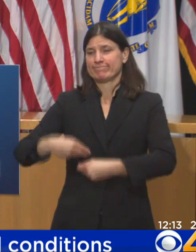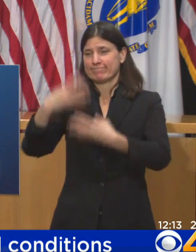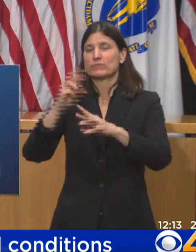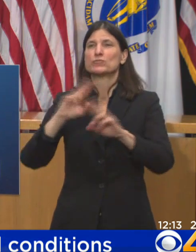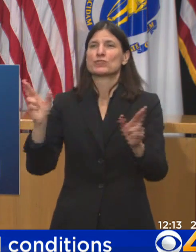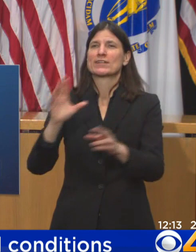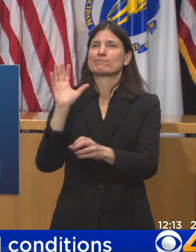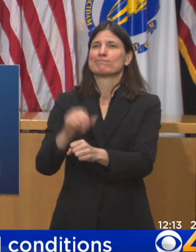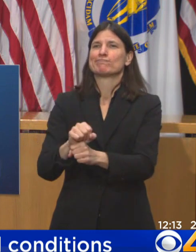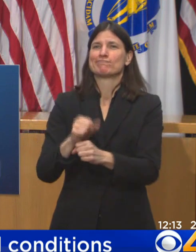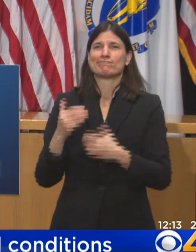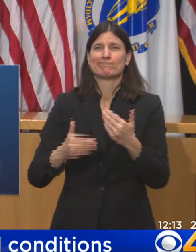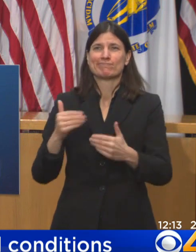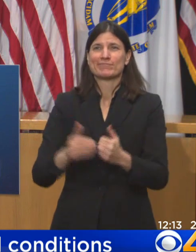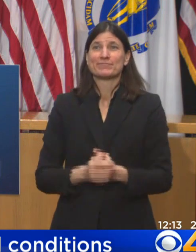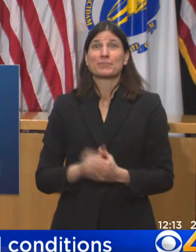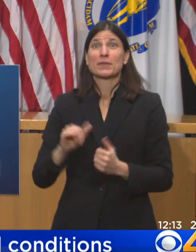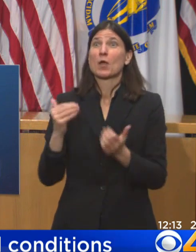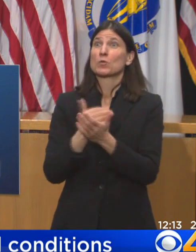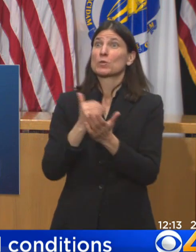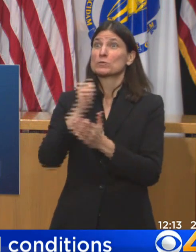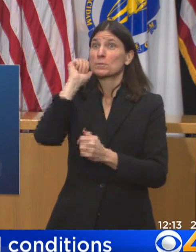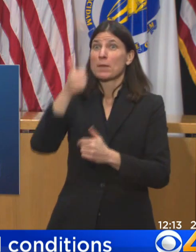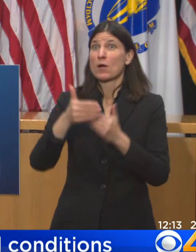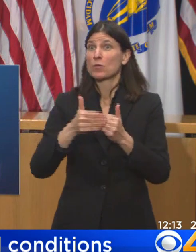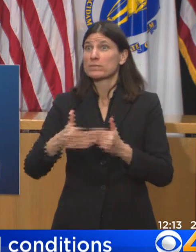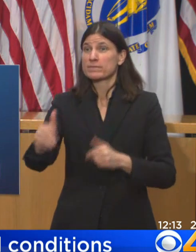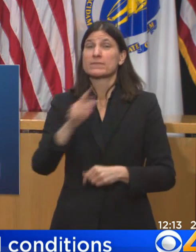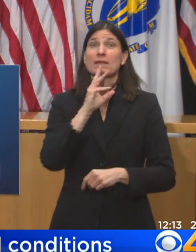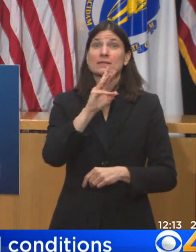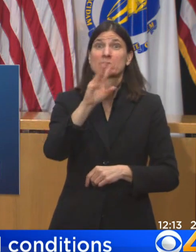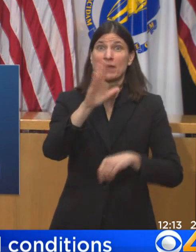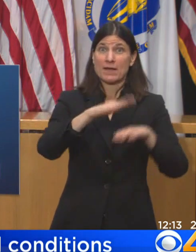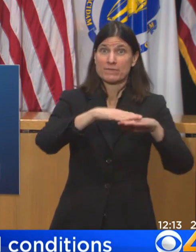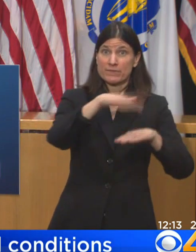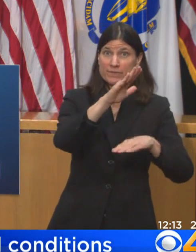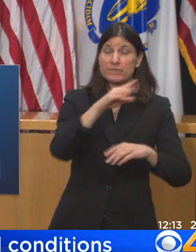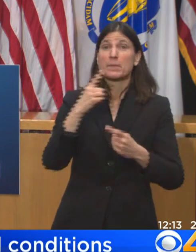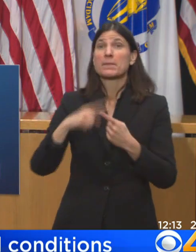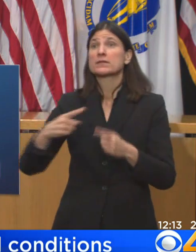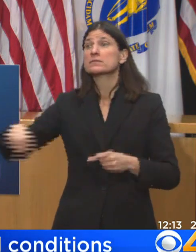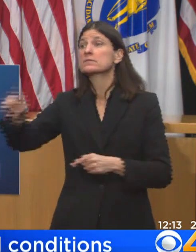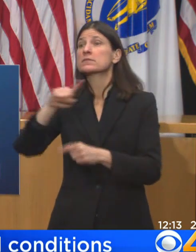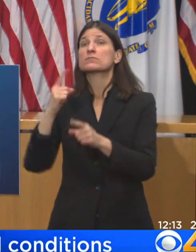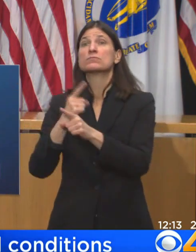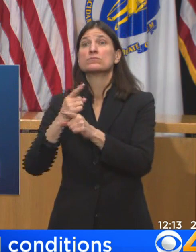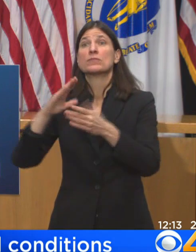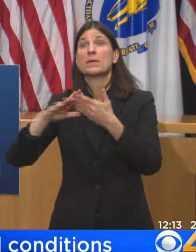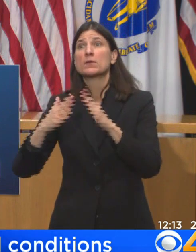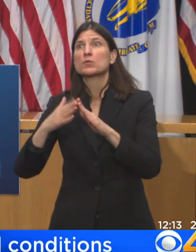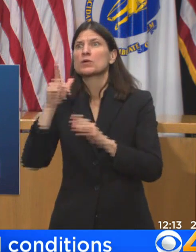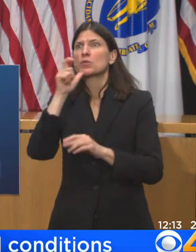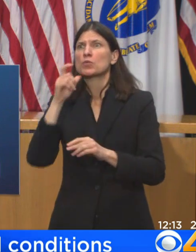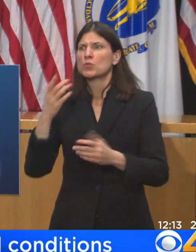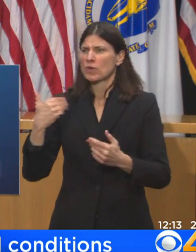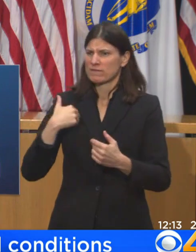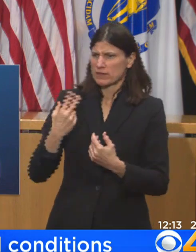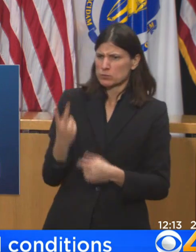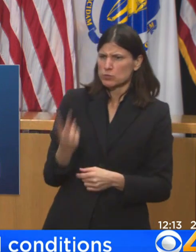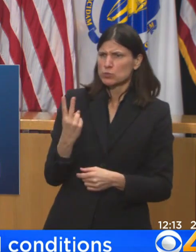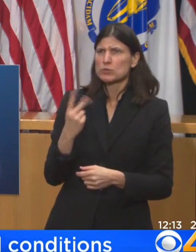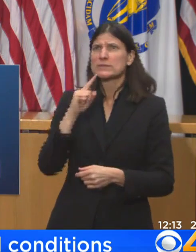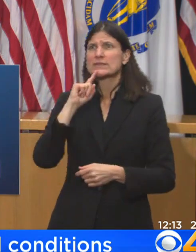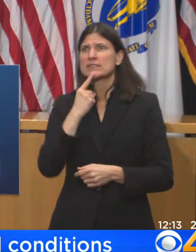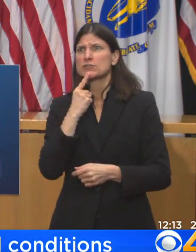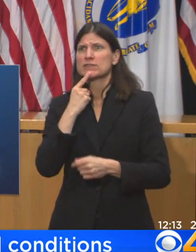approximately a million people. It's important to remember the federal government only send states a small amount of vaccine every